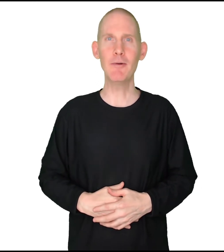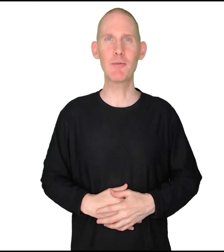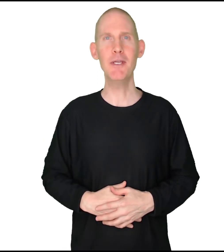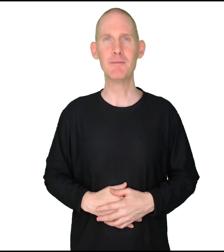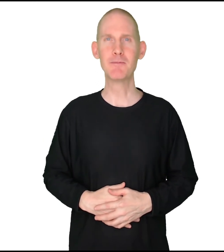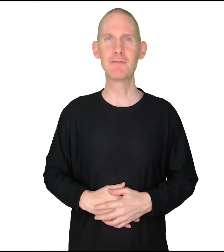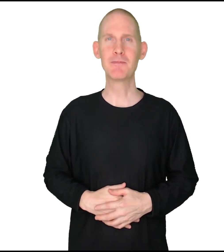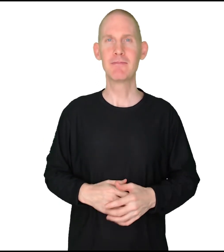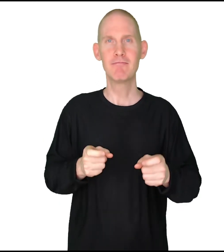with me.